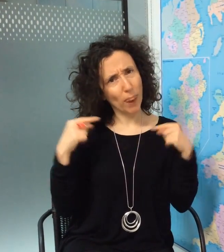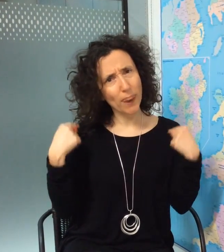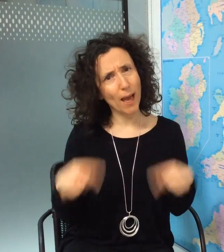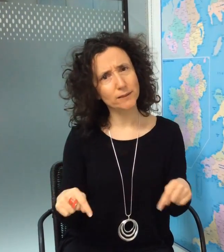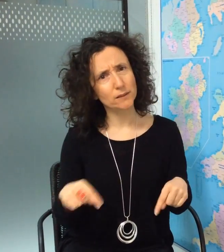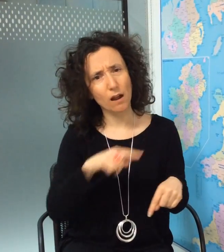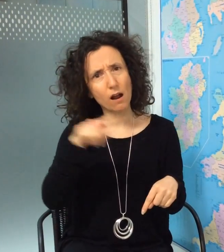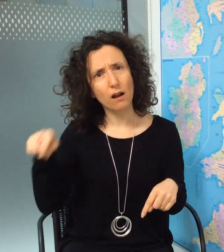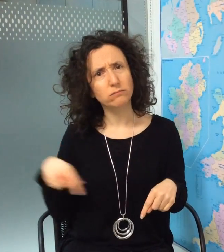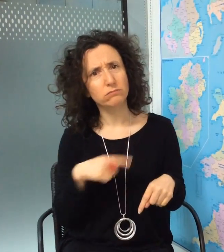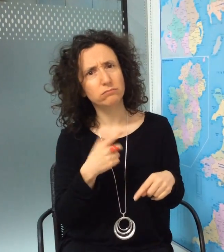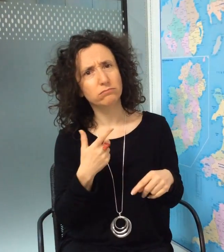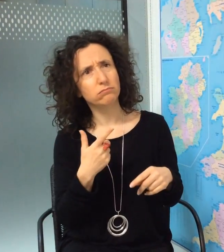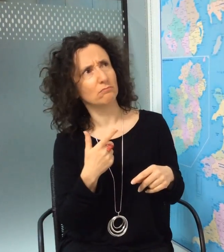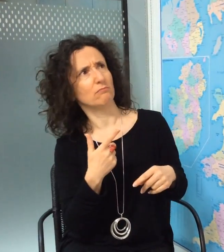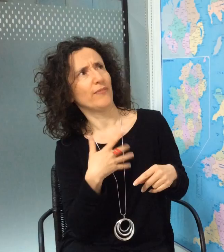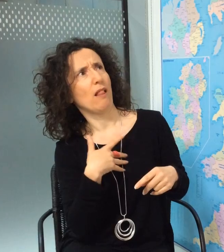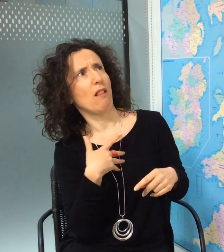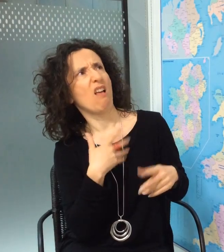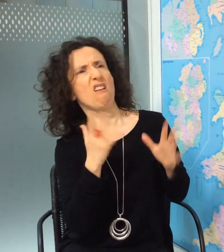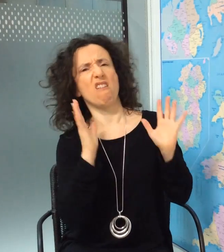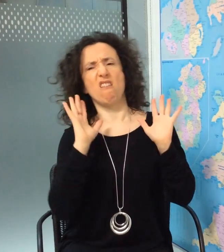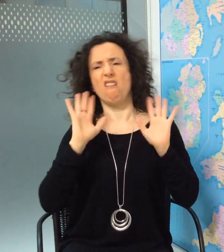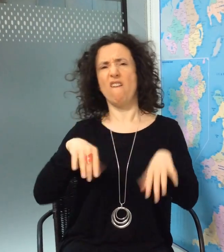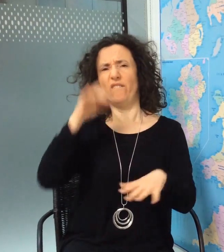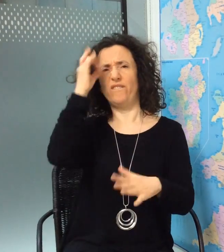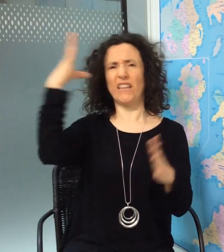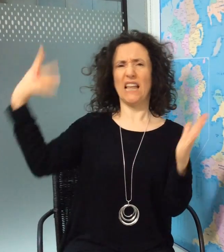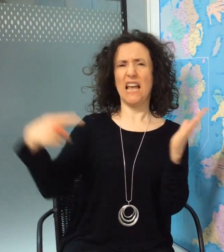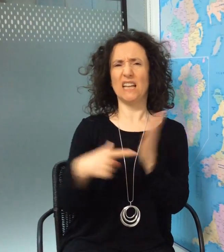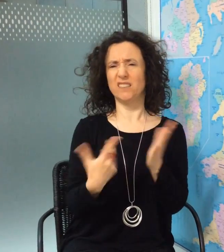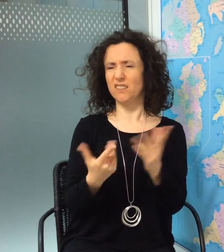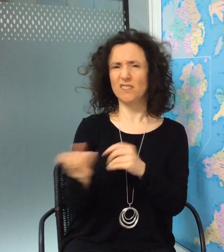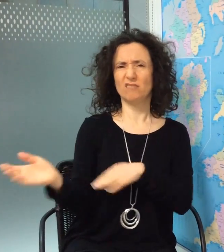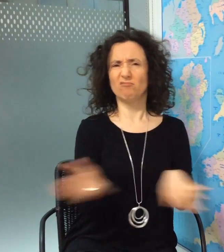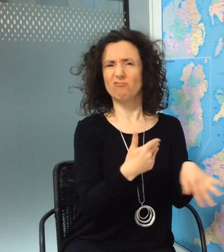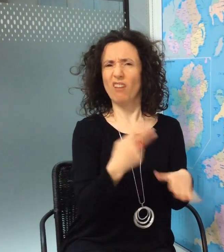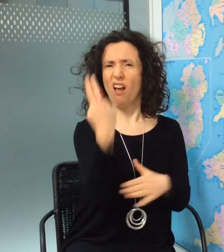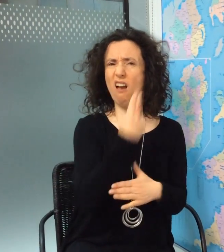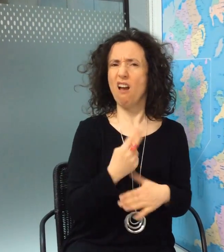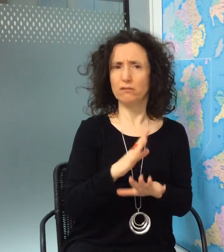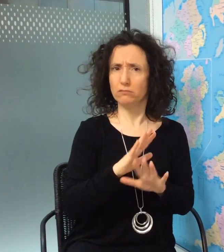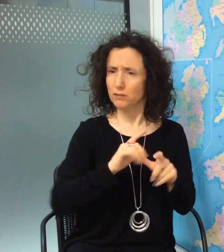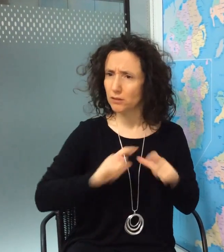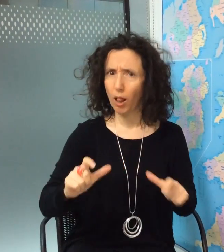passion and spirit to continue to make artistic work and to keep the arts alive.